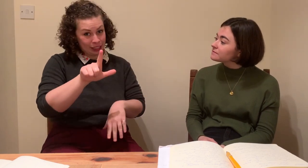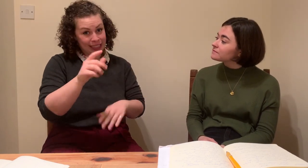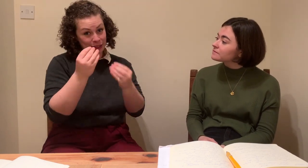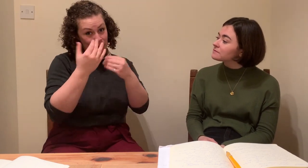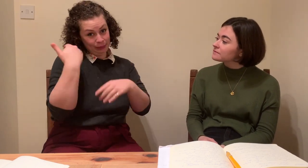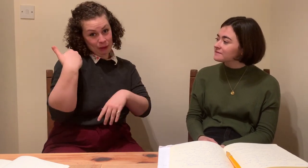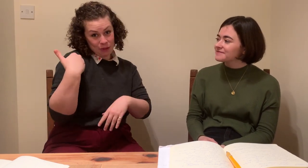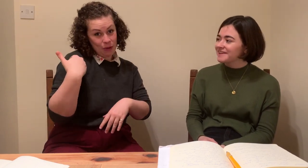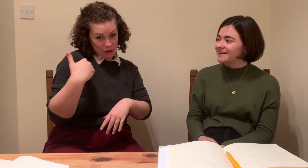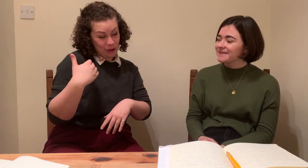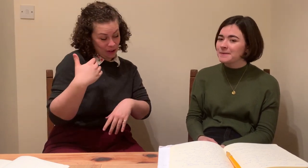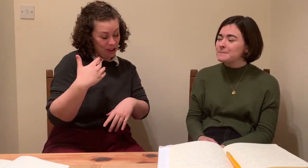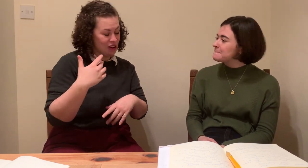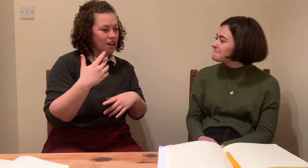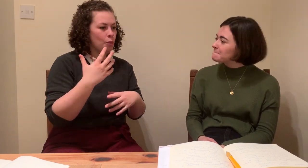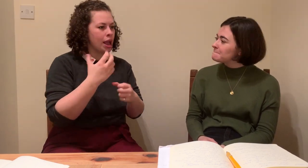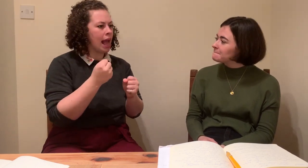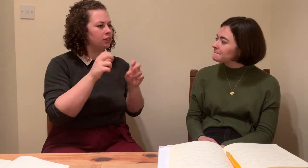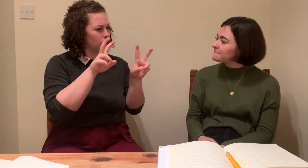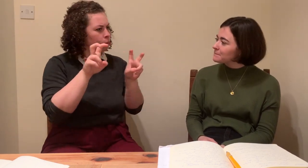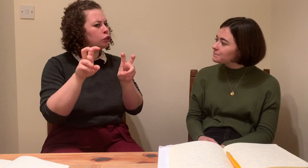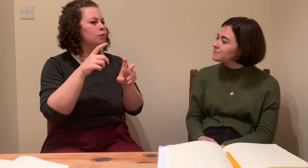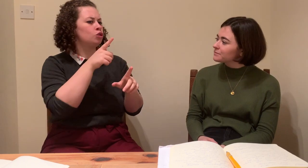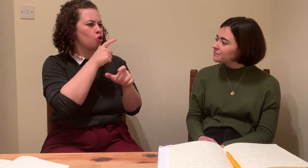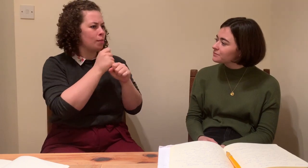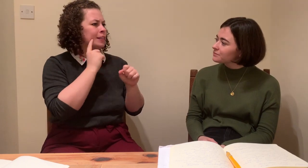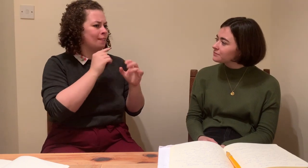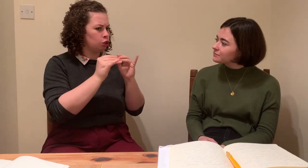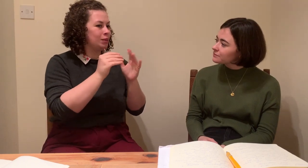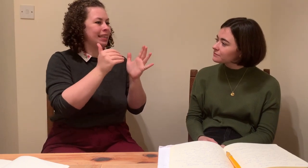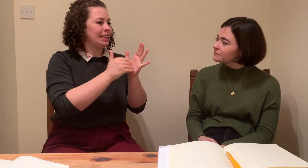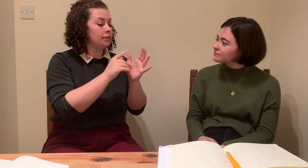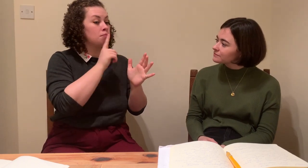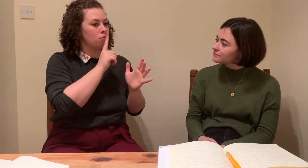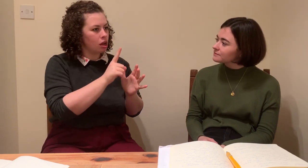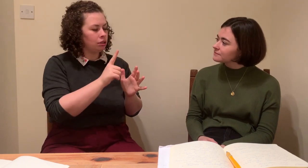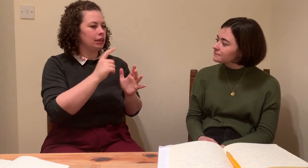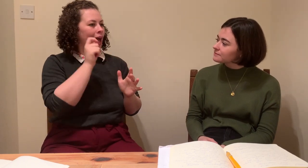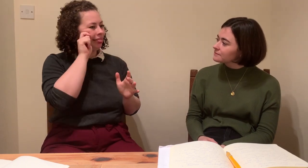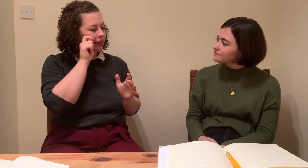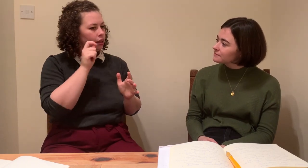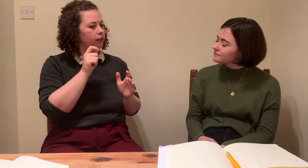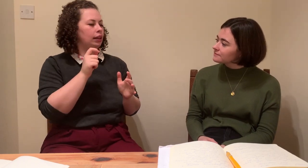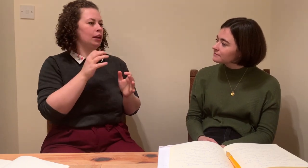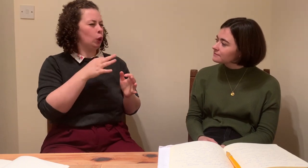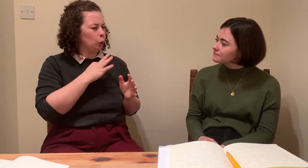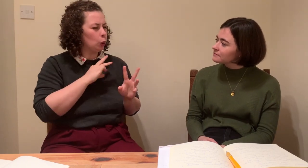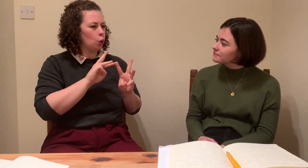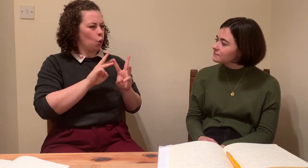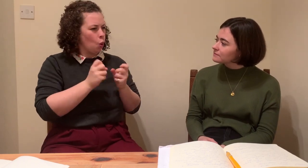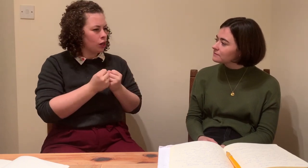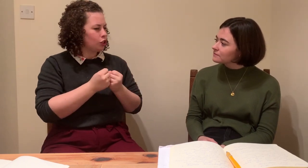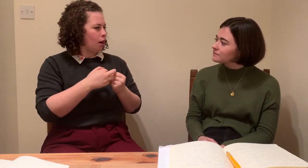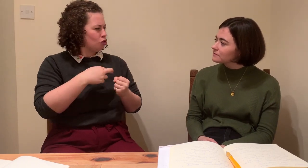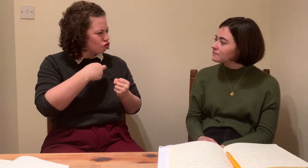and they're preparing for the implementation of it this year, 2020, in December, right? So with this time